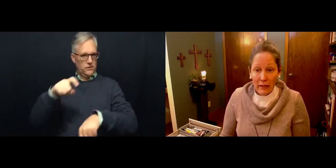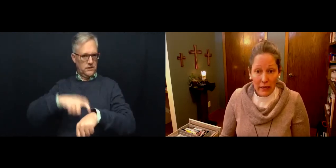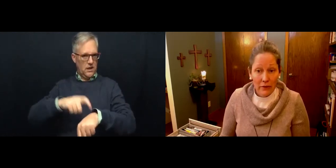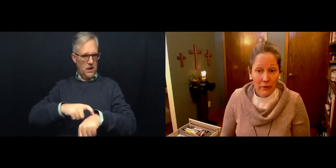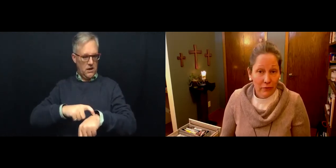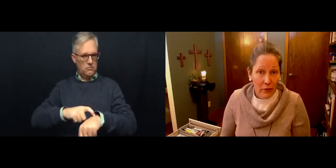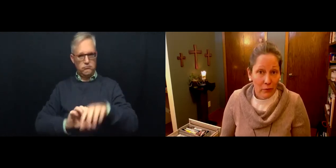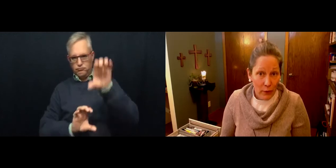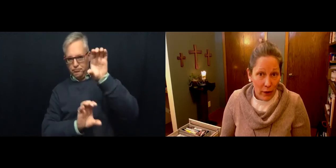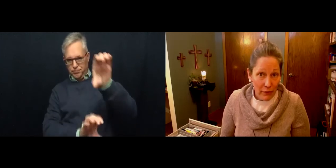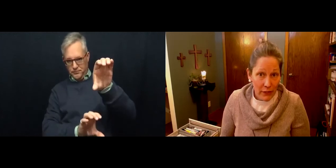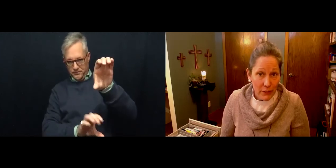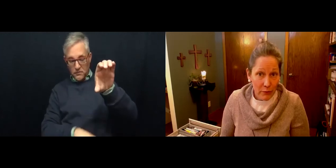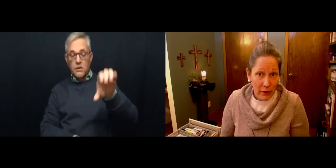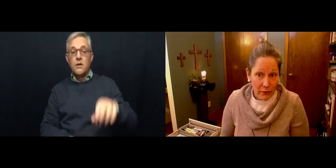Either from 1230 to 130.